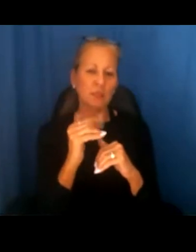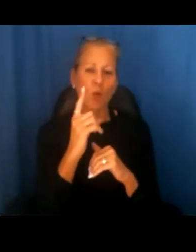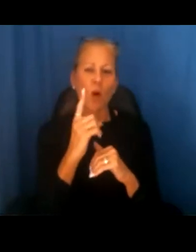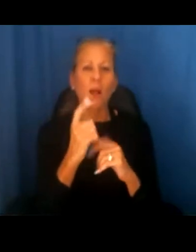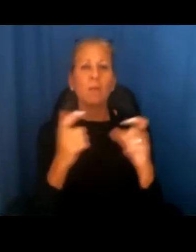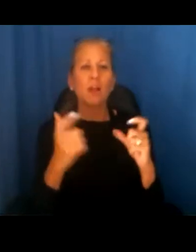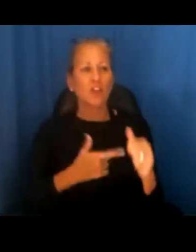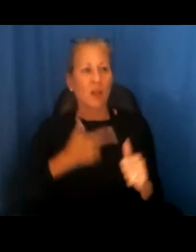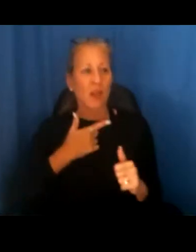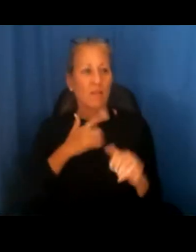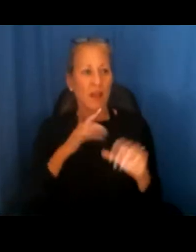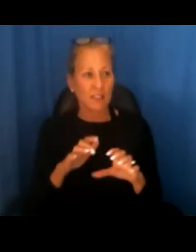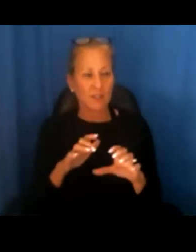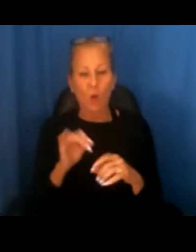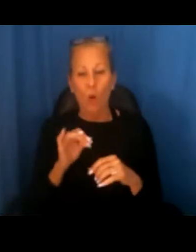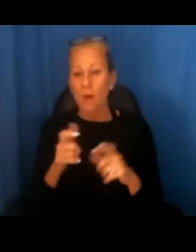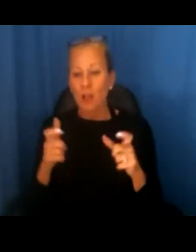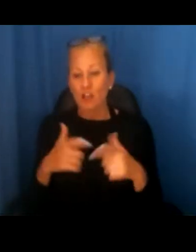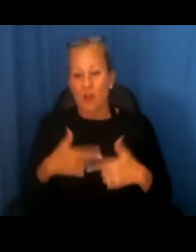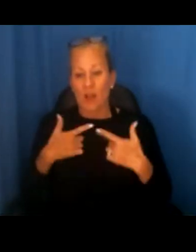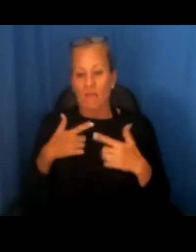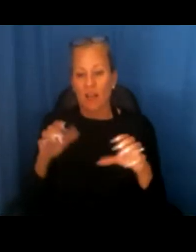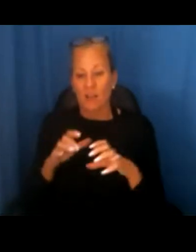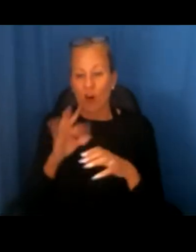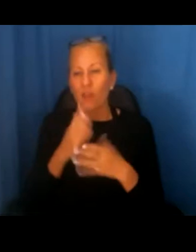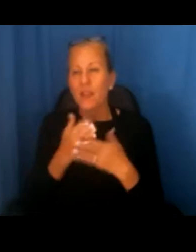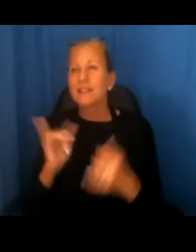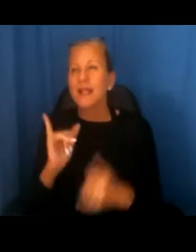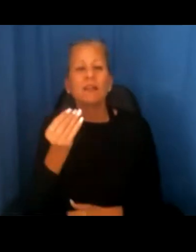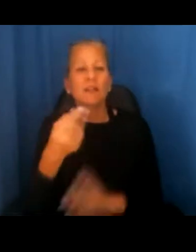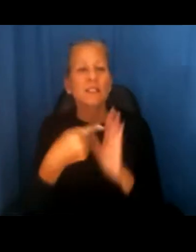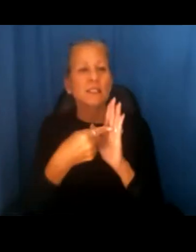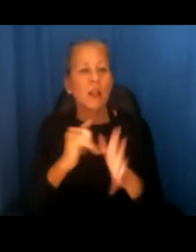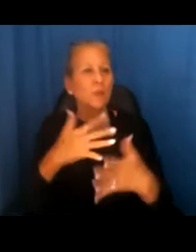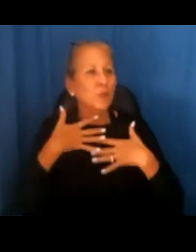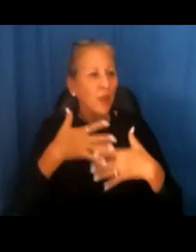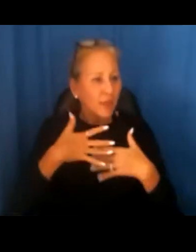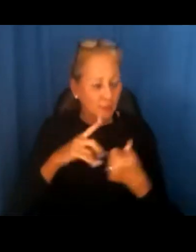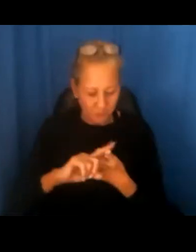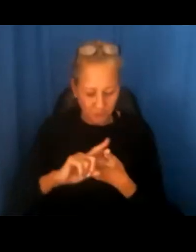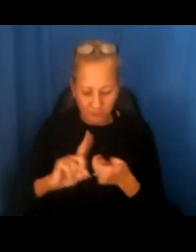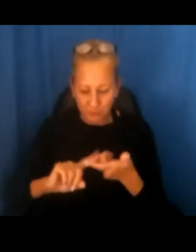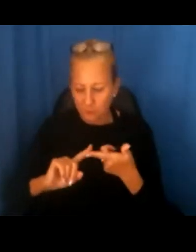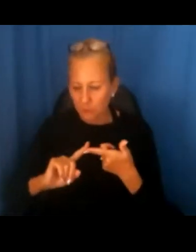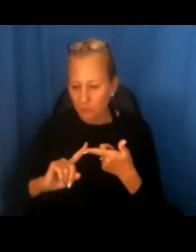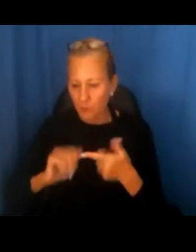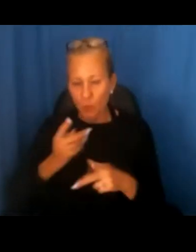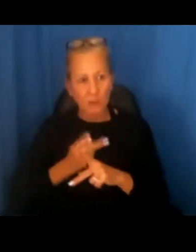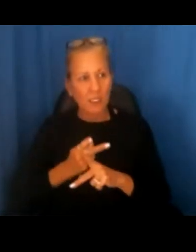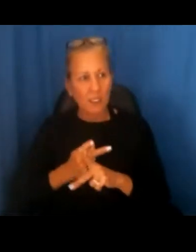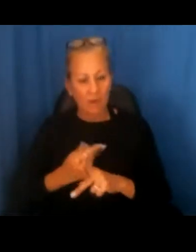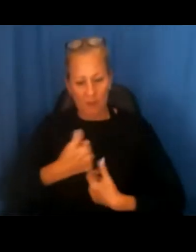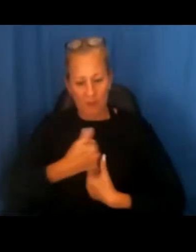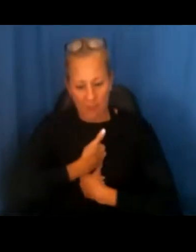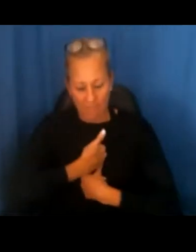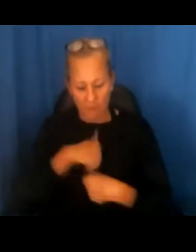activity. And major life activities are things like breathing and being able to take care of oneself,